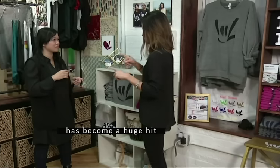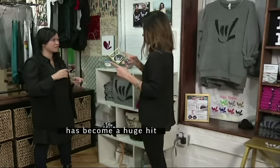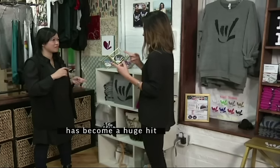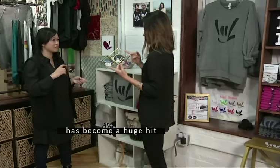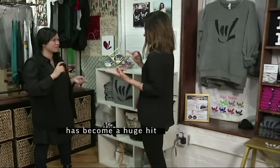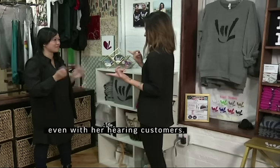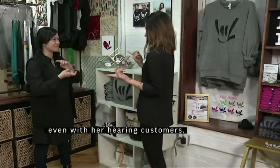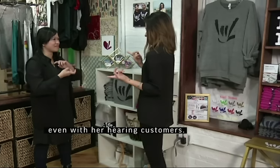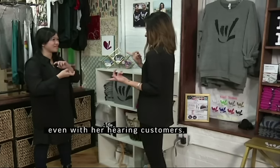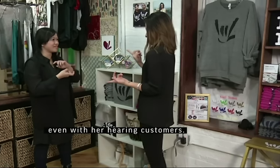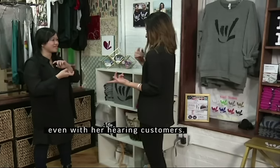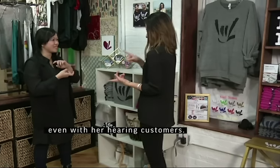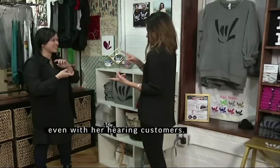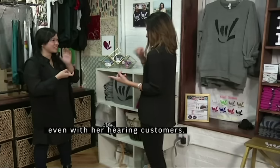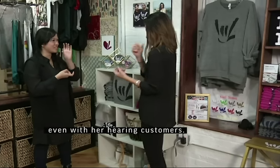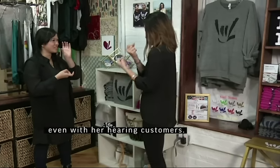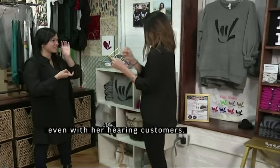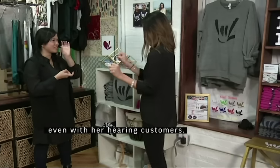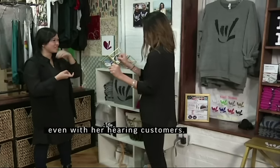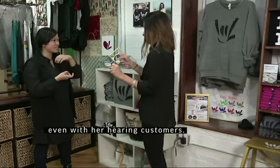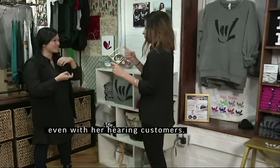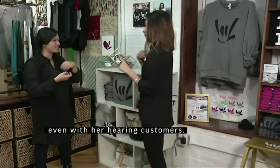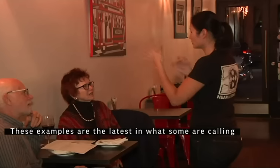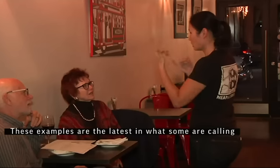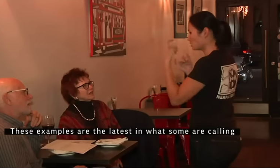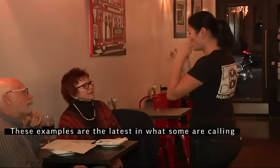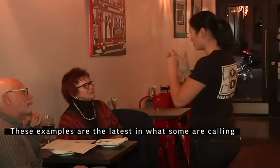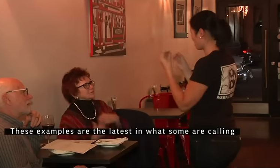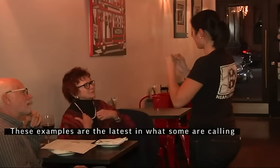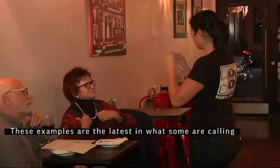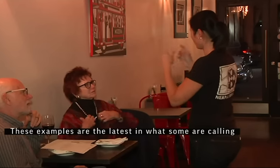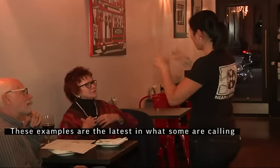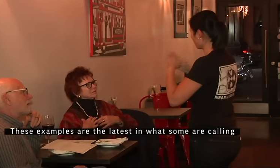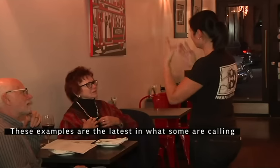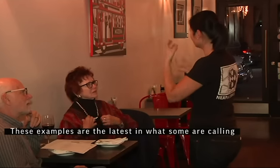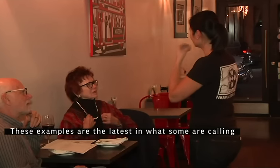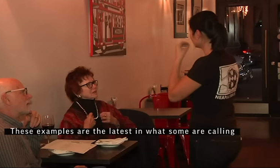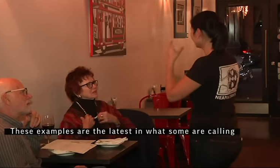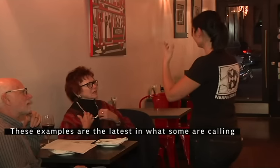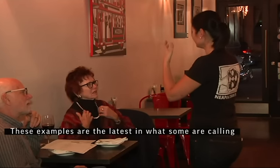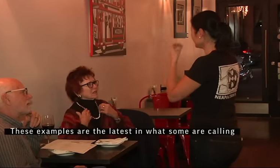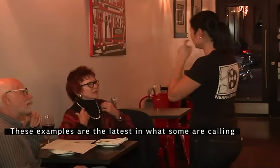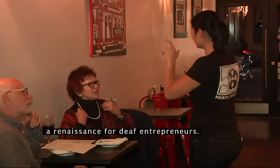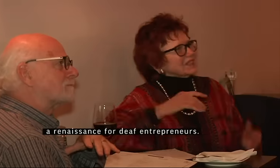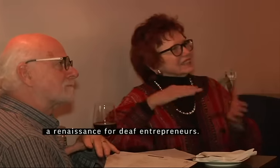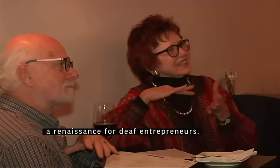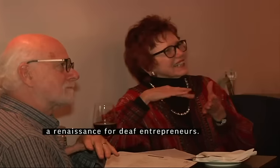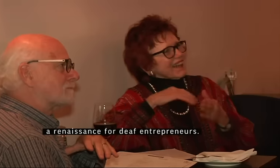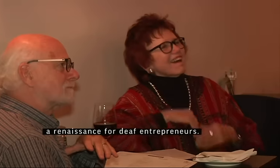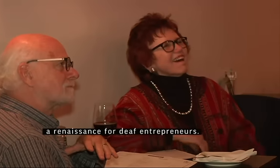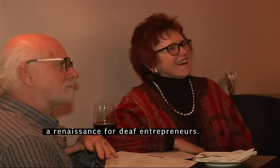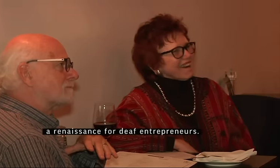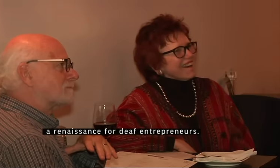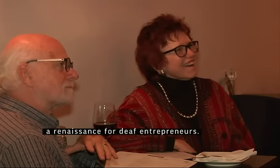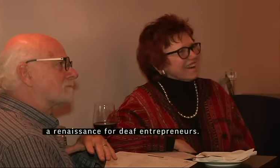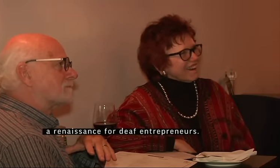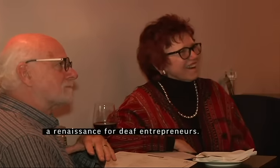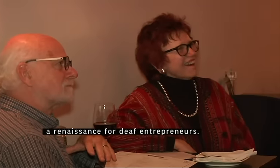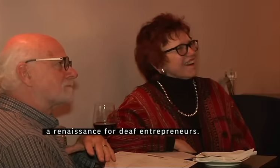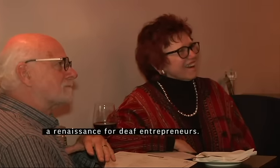hit, even with her hearing customers. These examples are the latest in what some are calling a renaissance for deaf entrepreneurs.